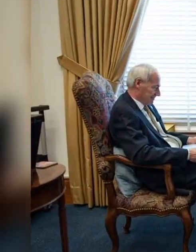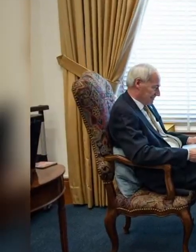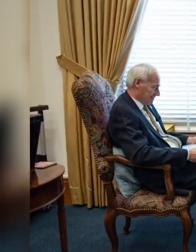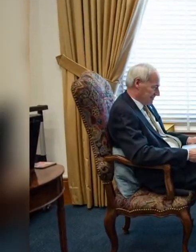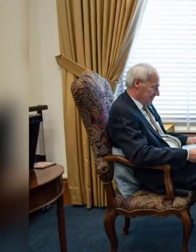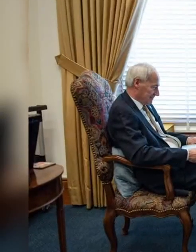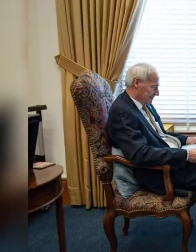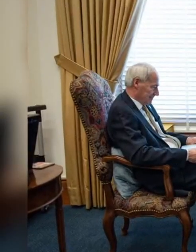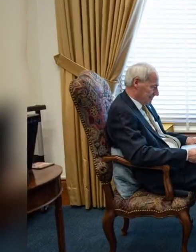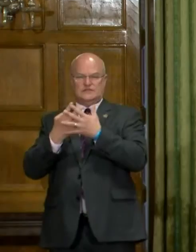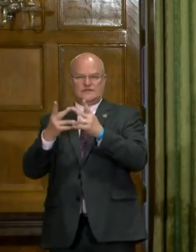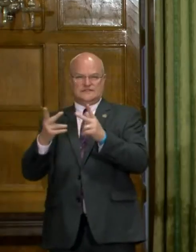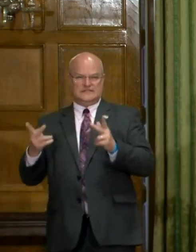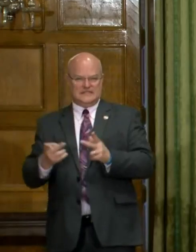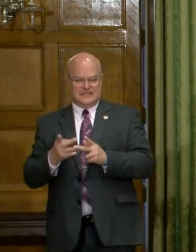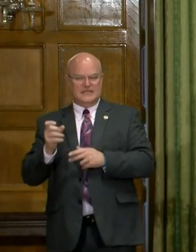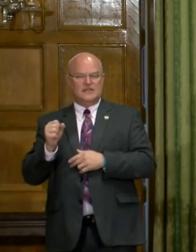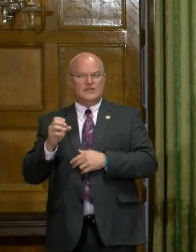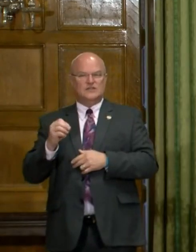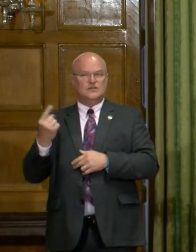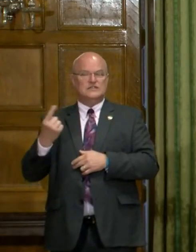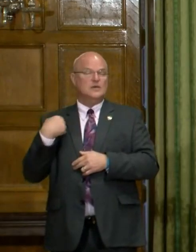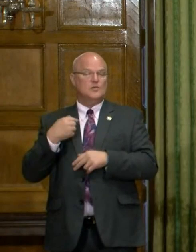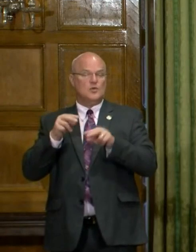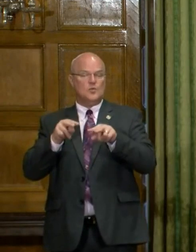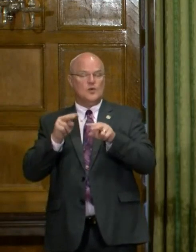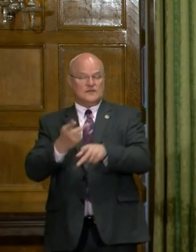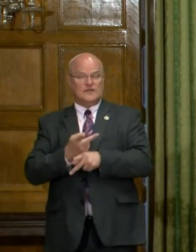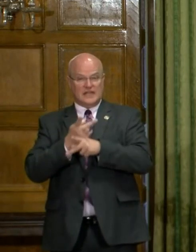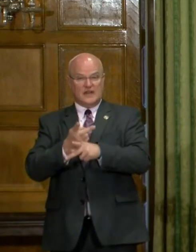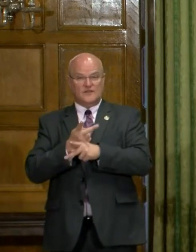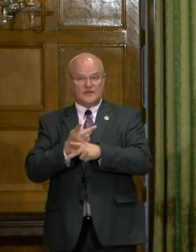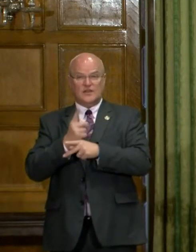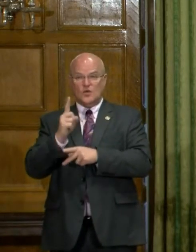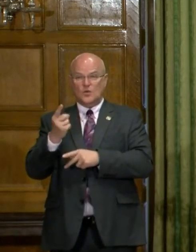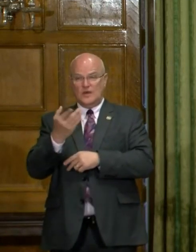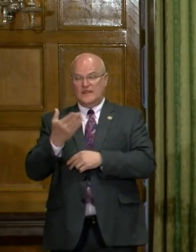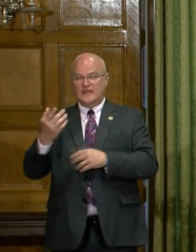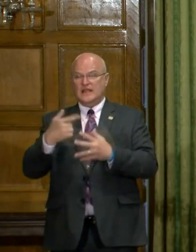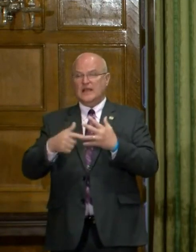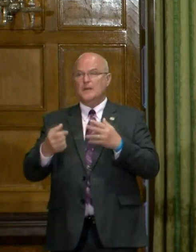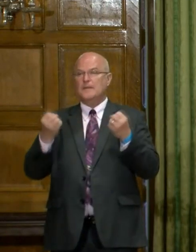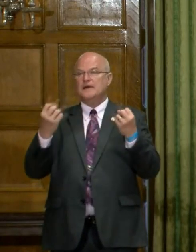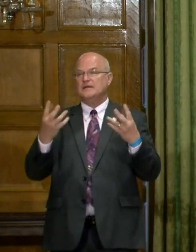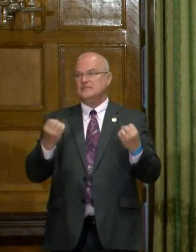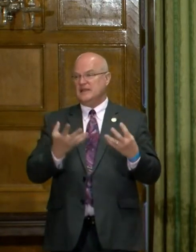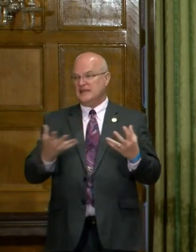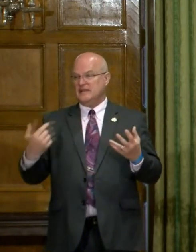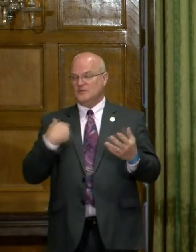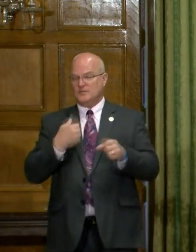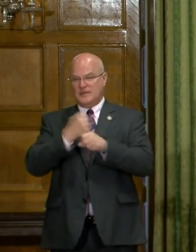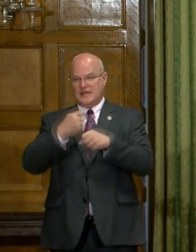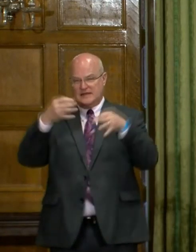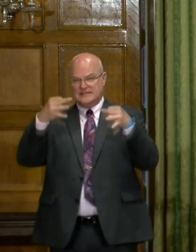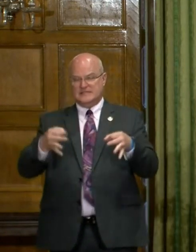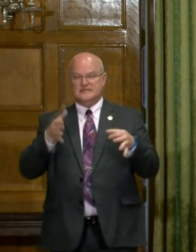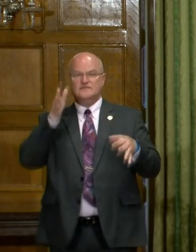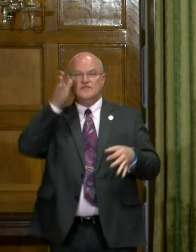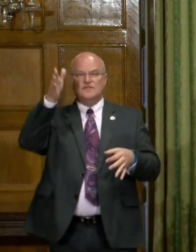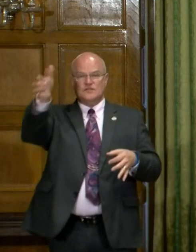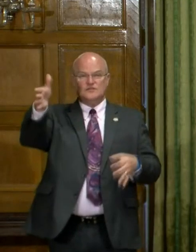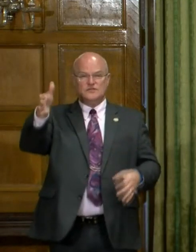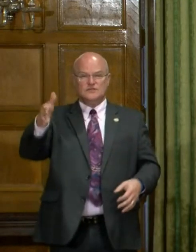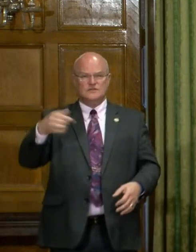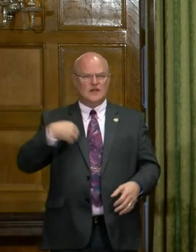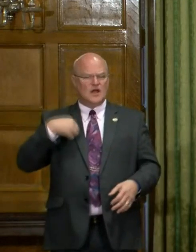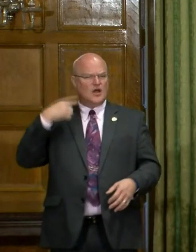that in the face of hundreds of prison positives. It's something we watch very carefully. It's one factor among many as we make our decisions for the future.